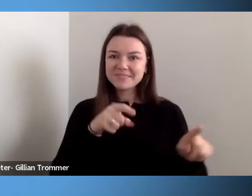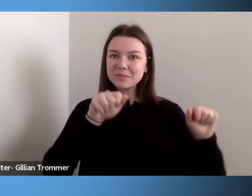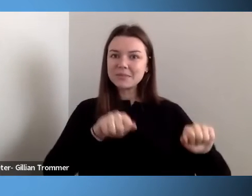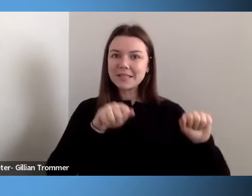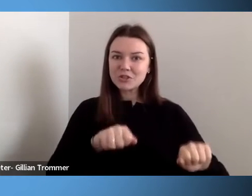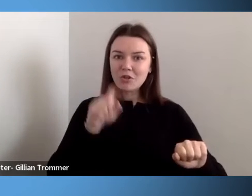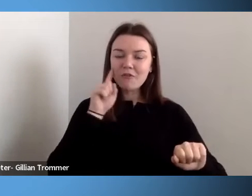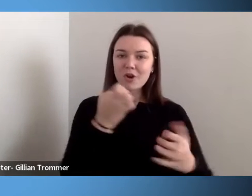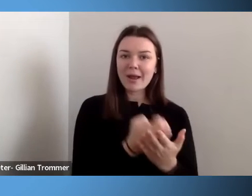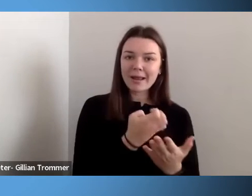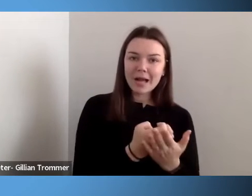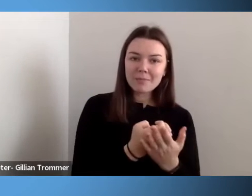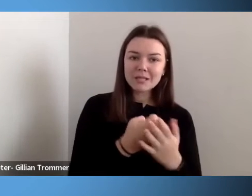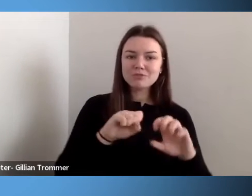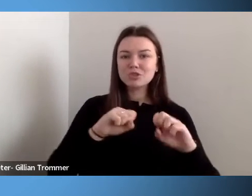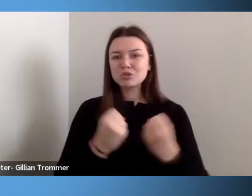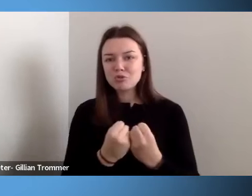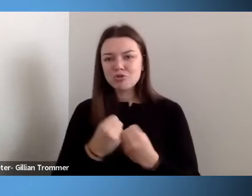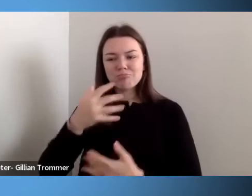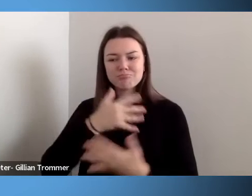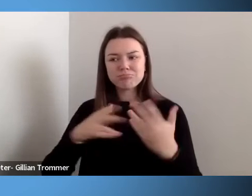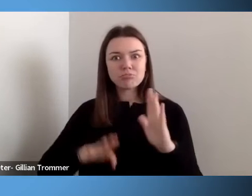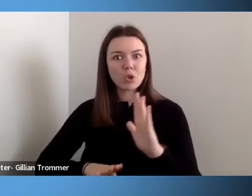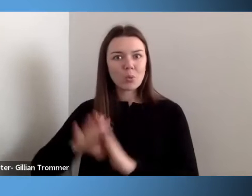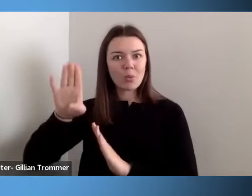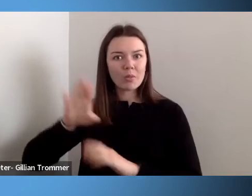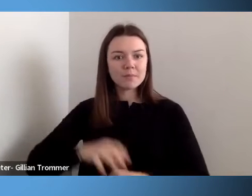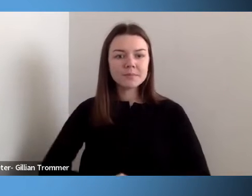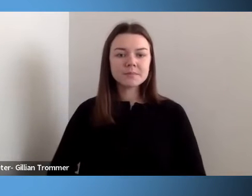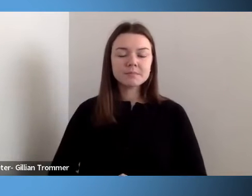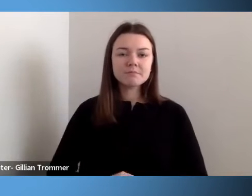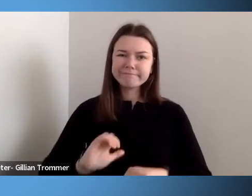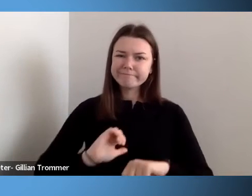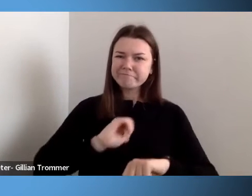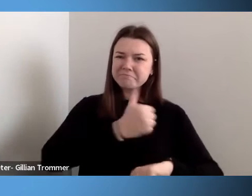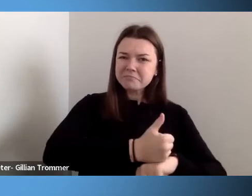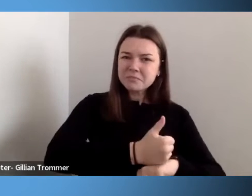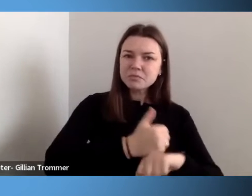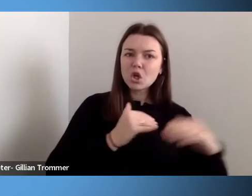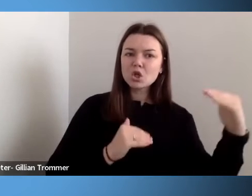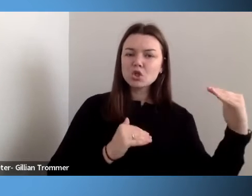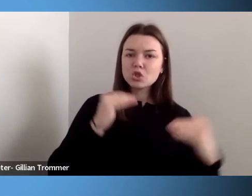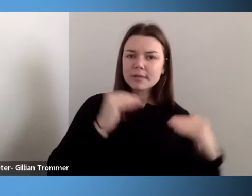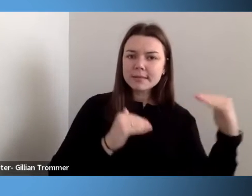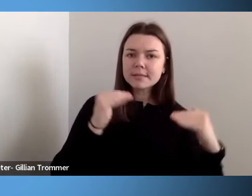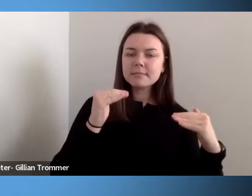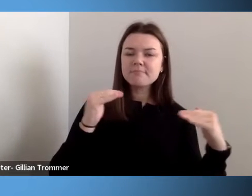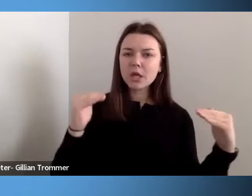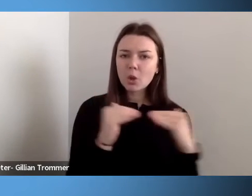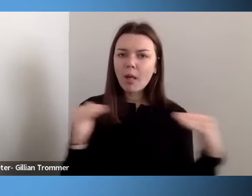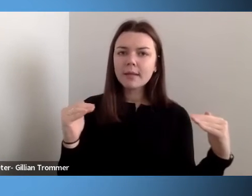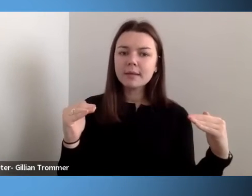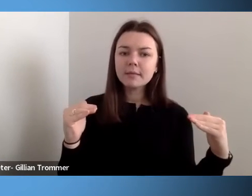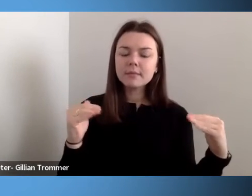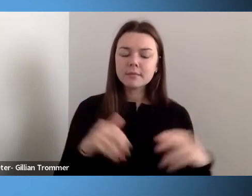It is predicated on justice and equality. It has the ability to enable